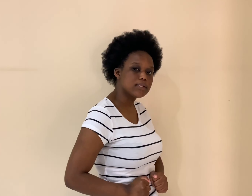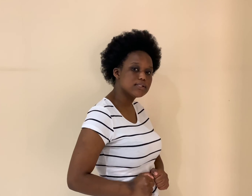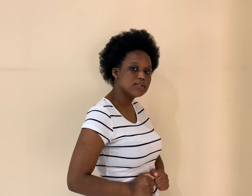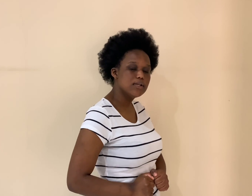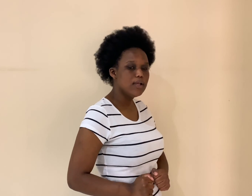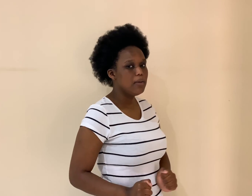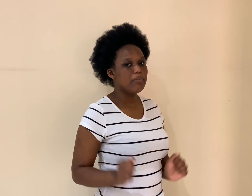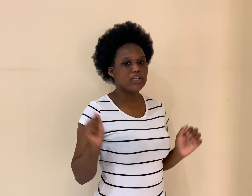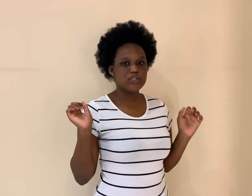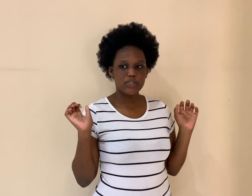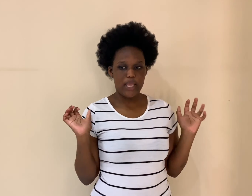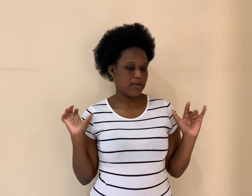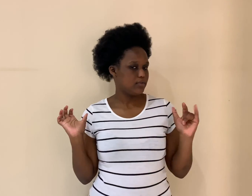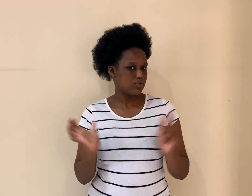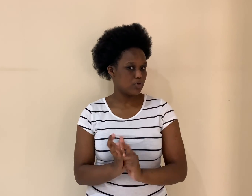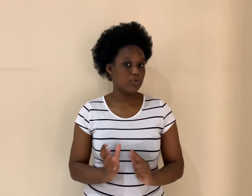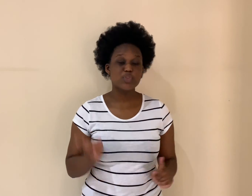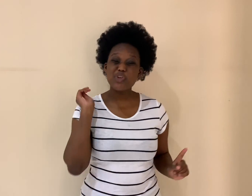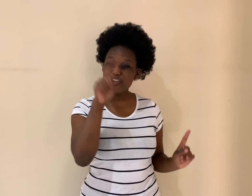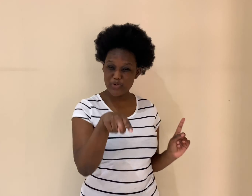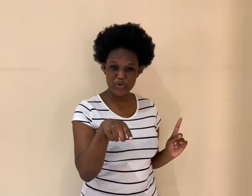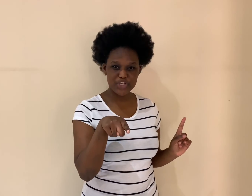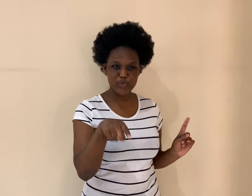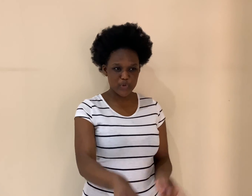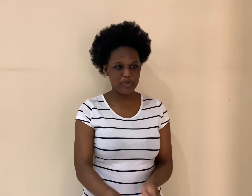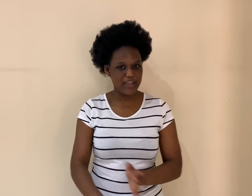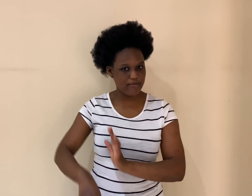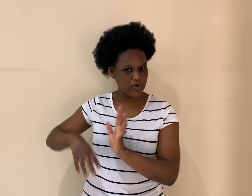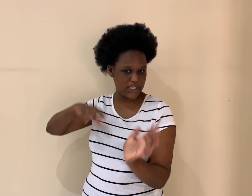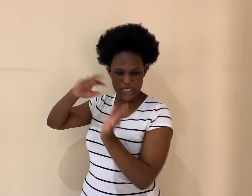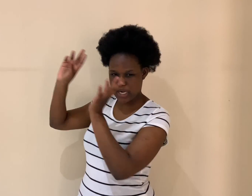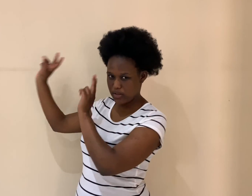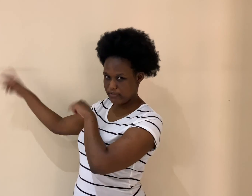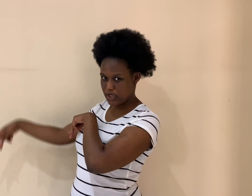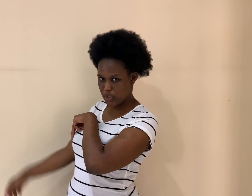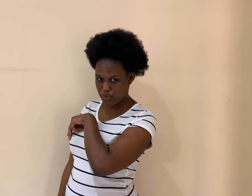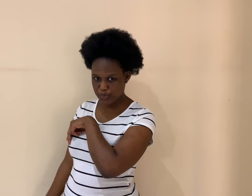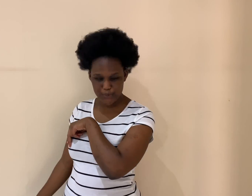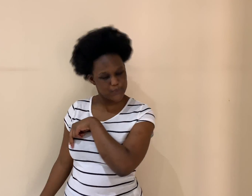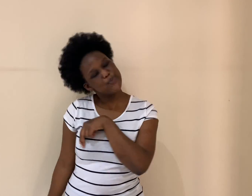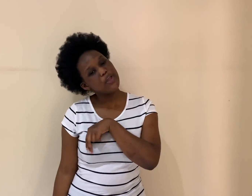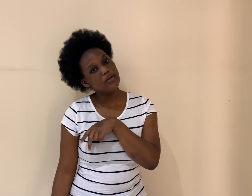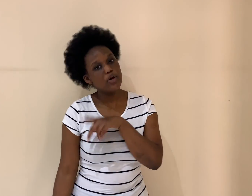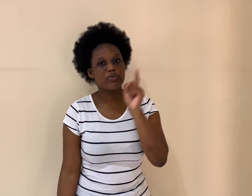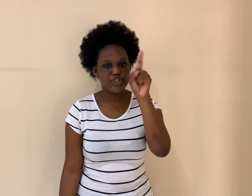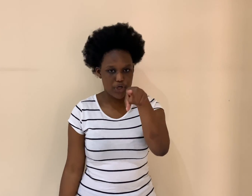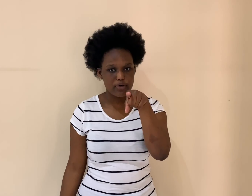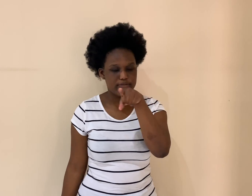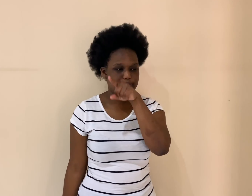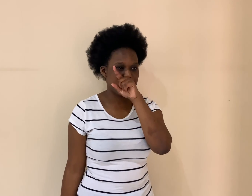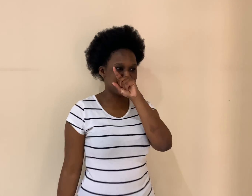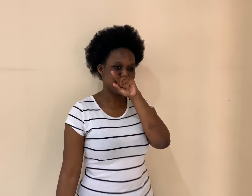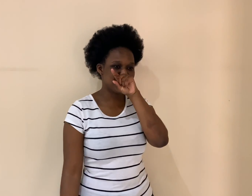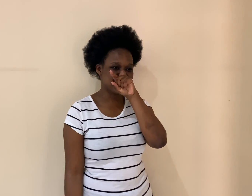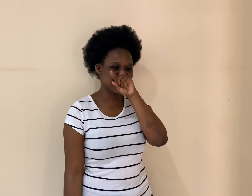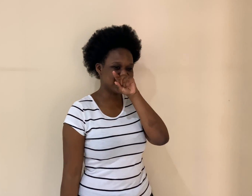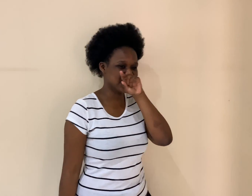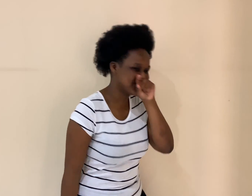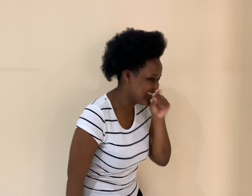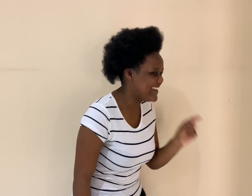But, yeah. So, soil erosion will be covered in another video. Oh, geography video. Yeah.